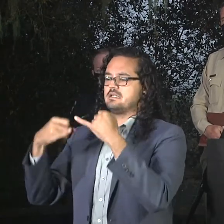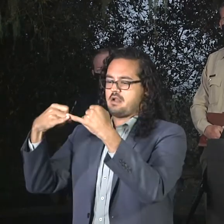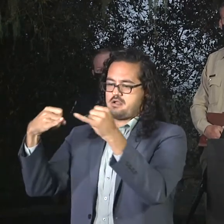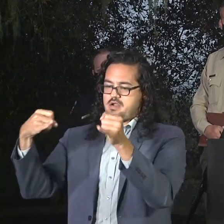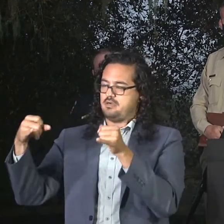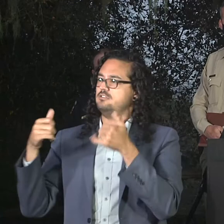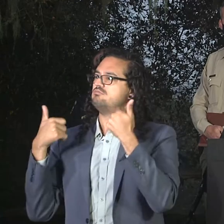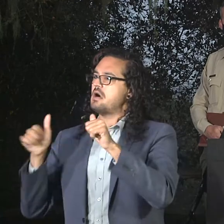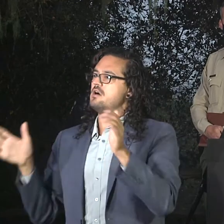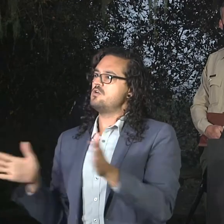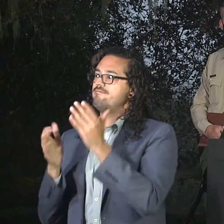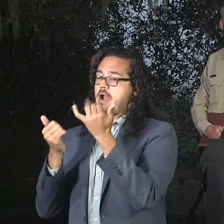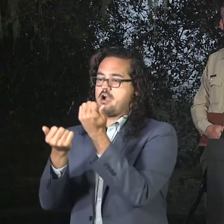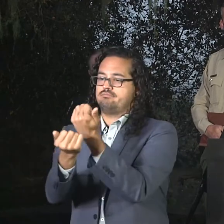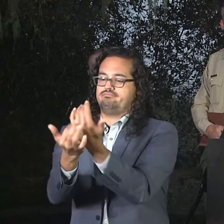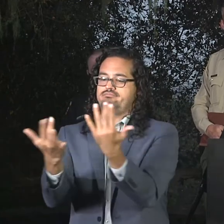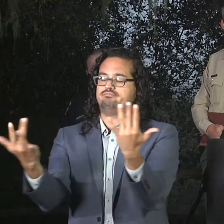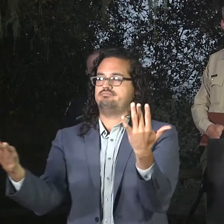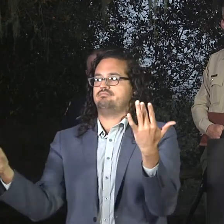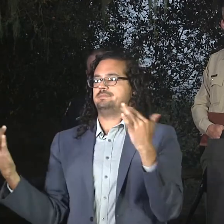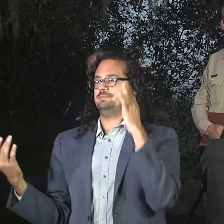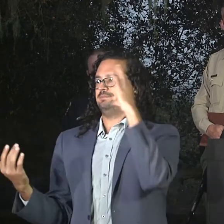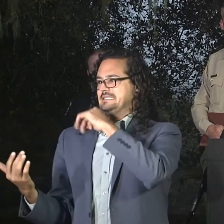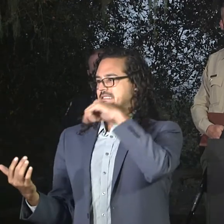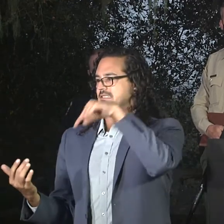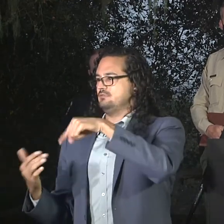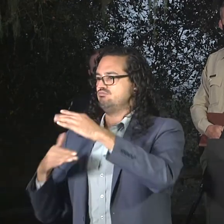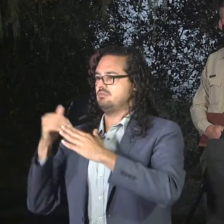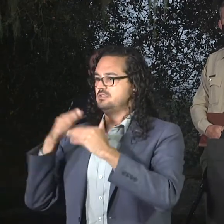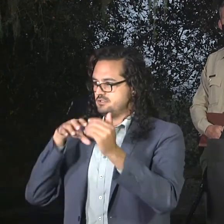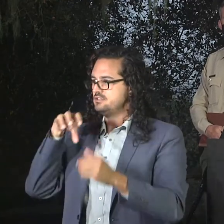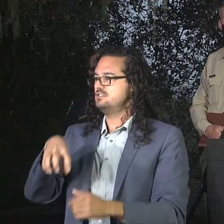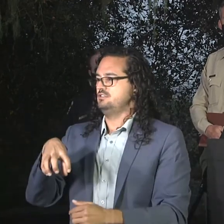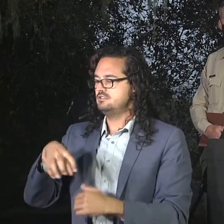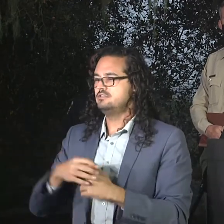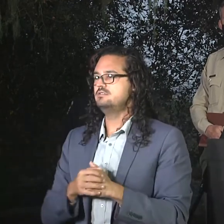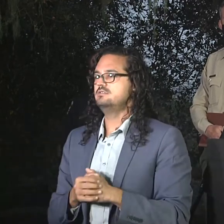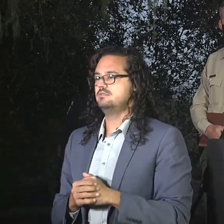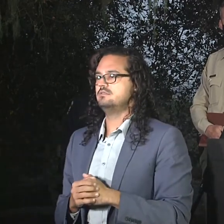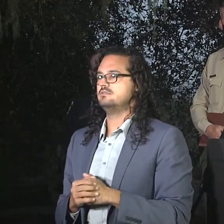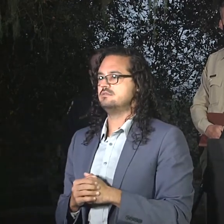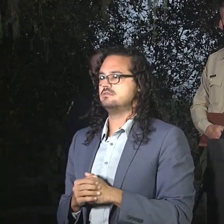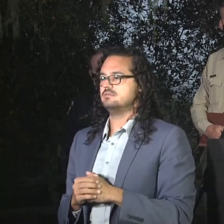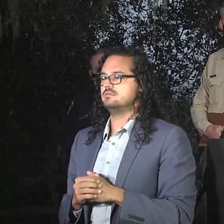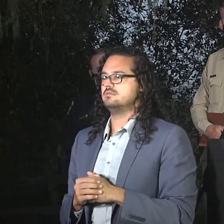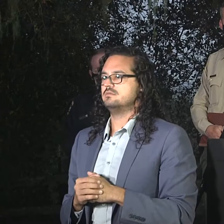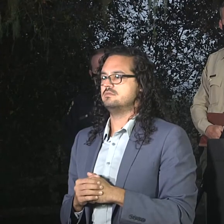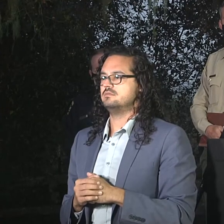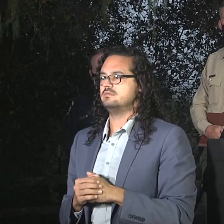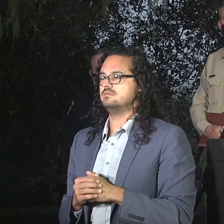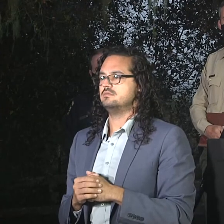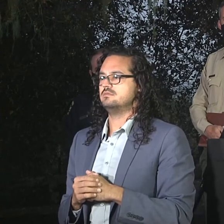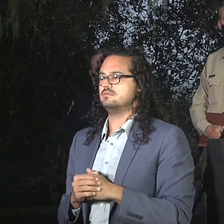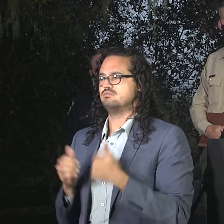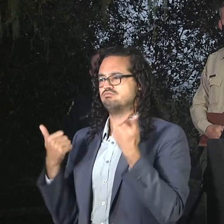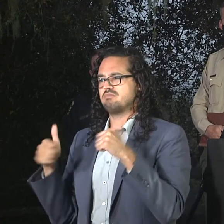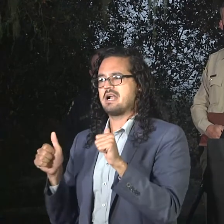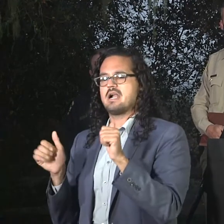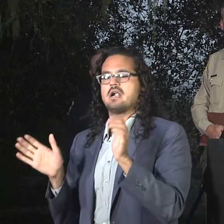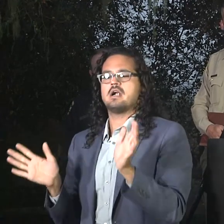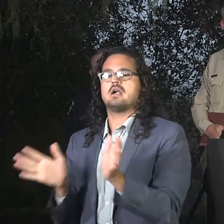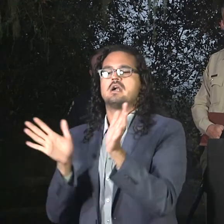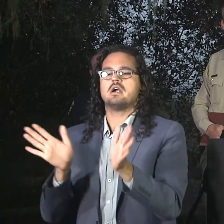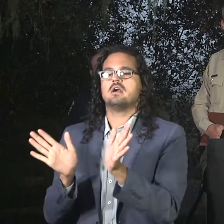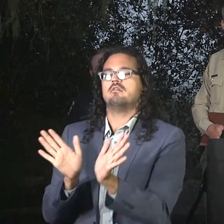construct lines. So, we're kind of pioneering, if you will, ahead of the valley and then we come in